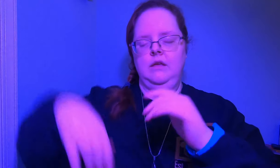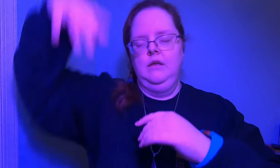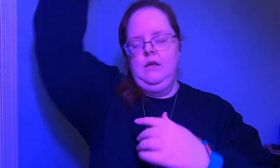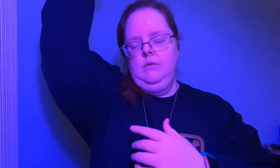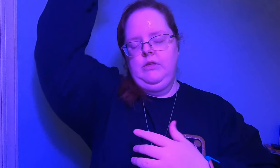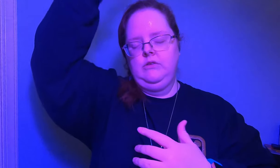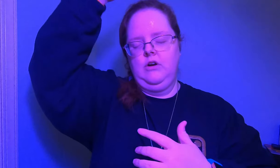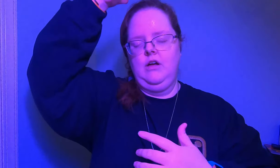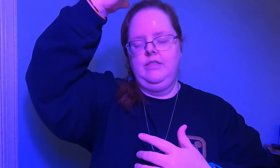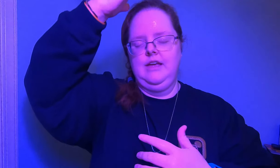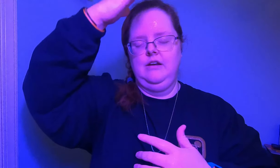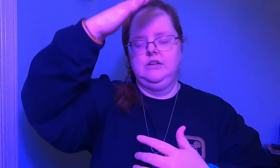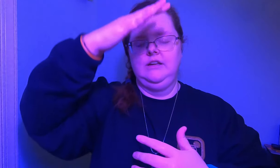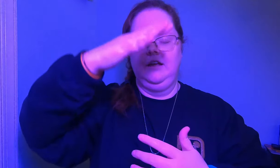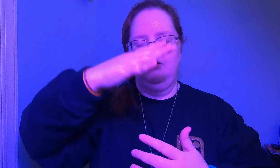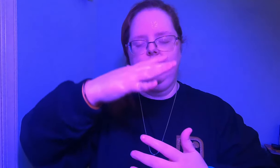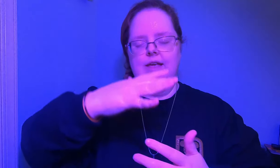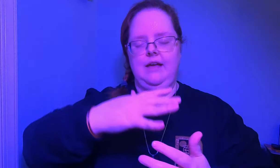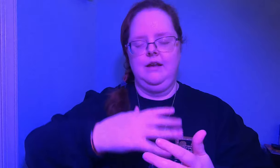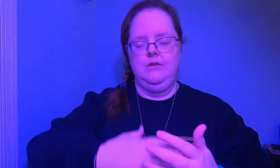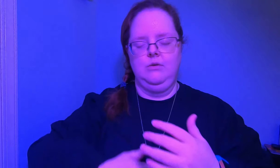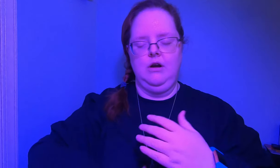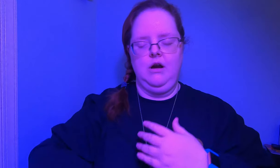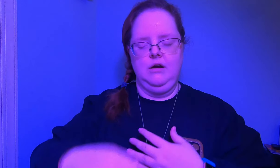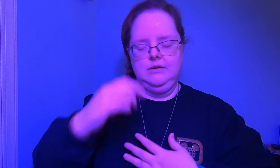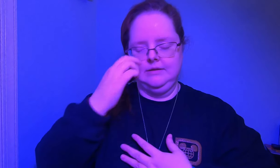we draw the energy down again to our hearts